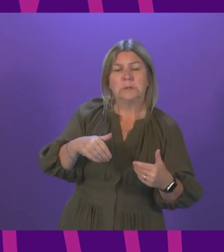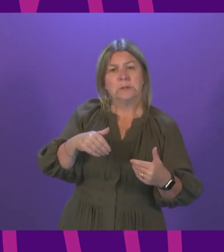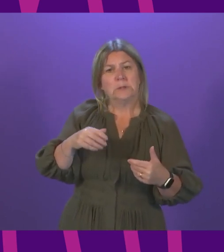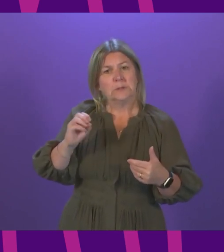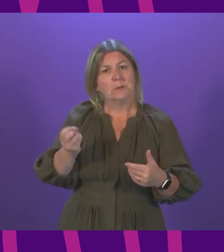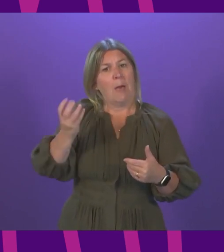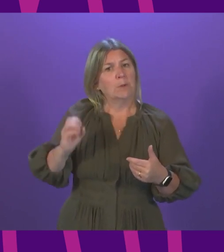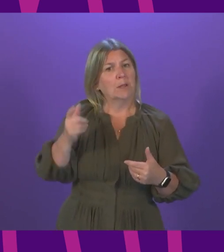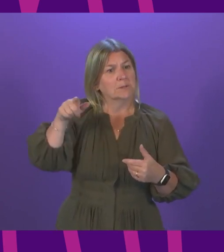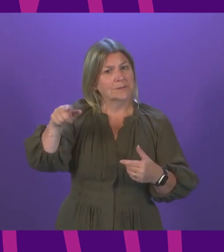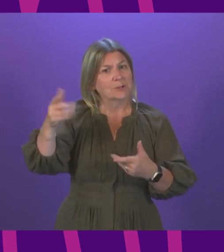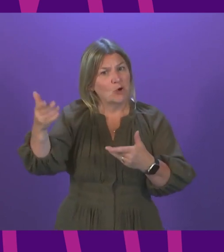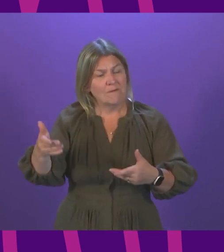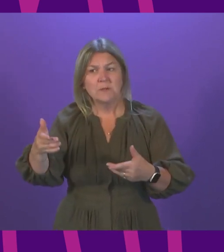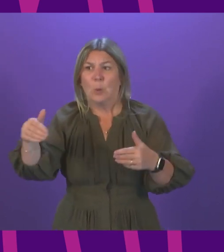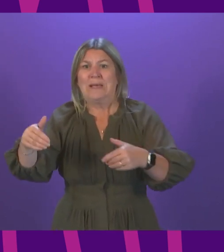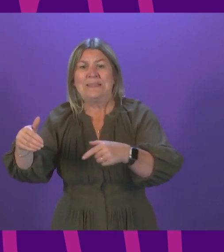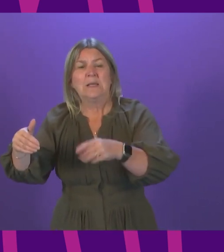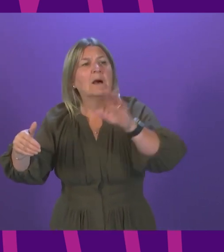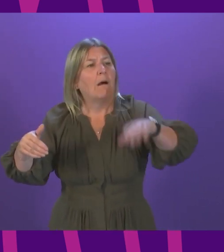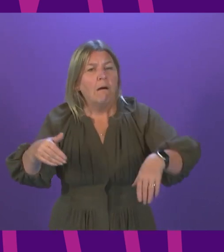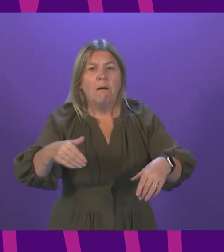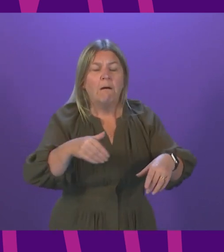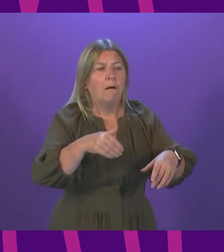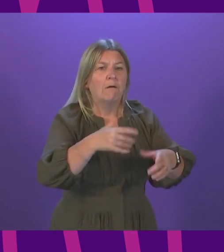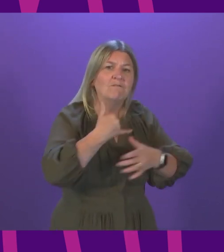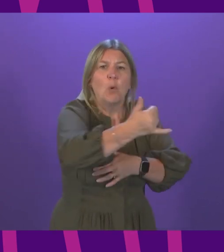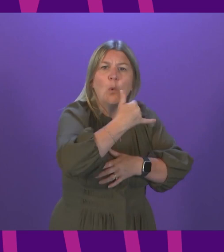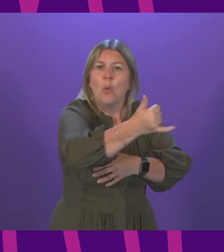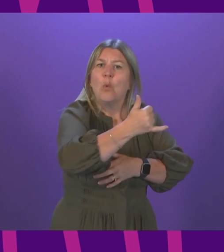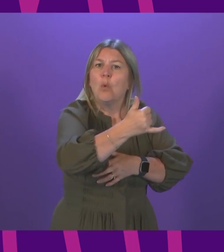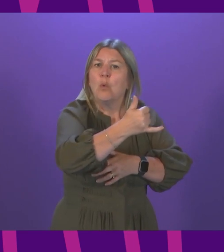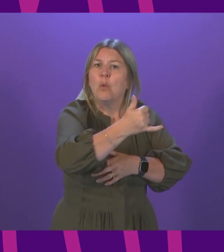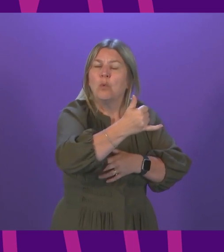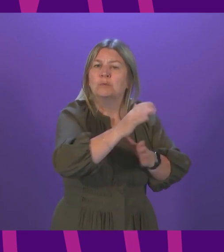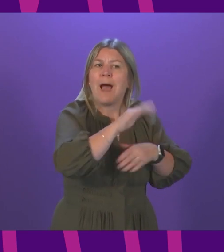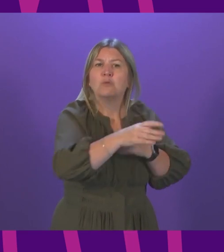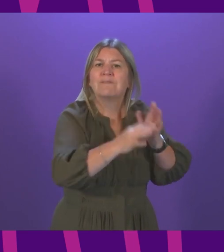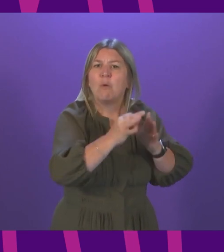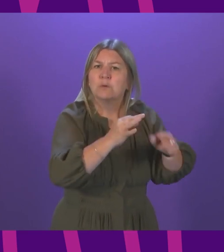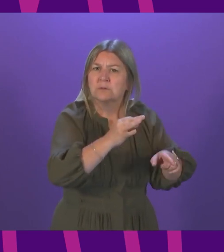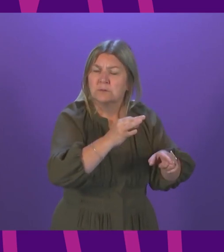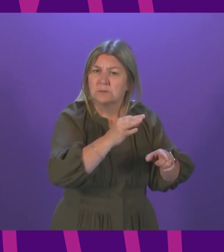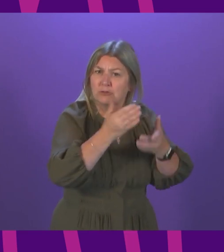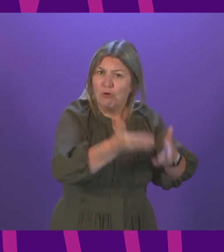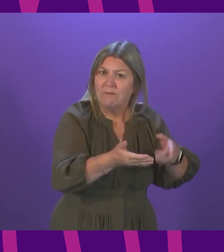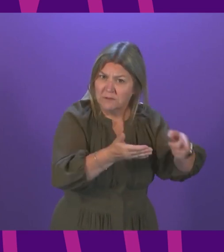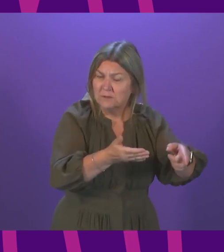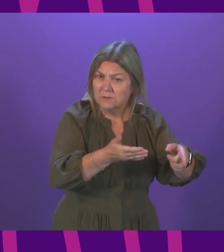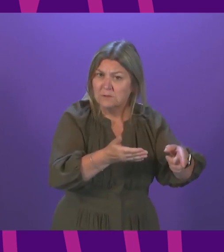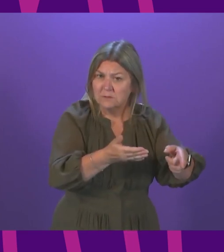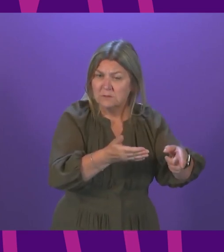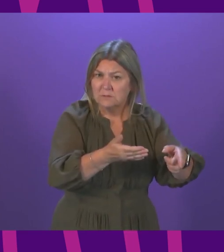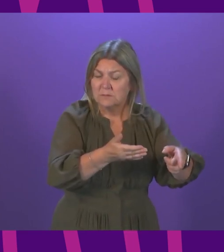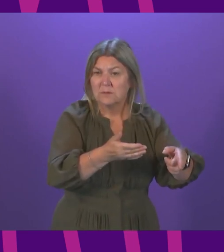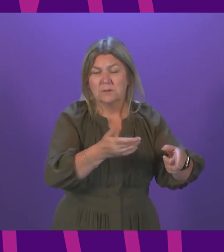-hours general practice, putting further strain on a service which is already under extreme pressure. And what impact does the Cabinet Secretary think the